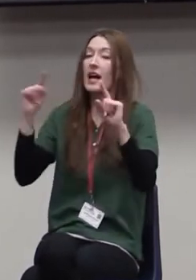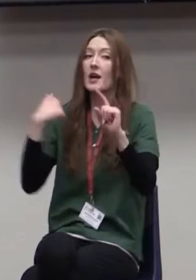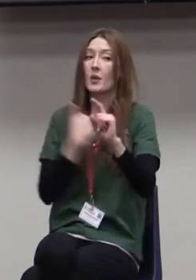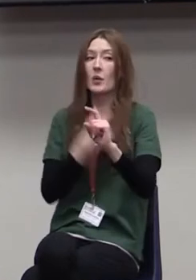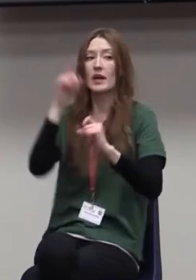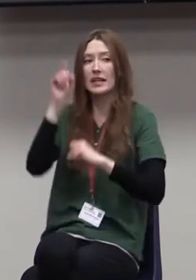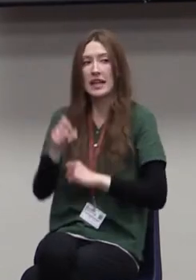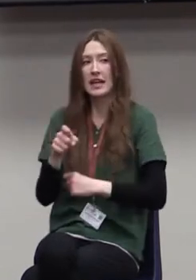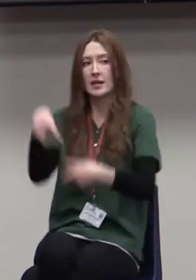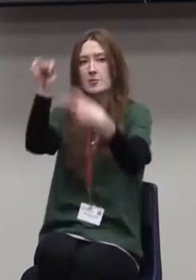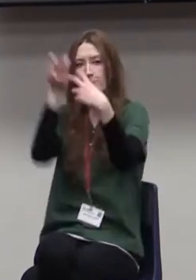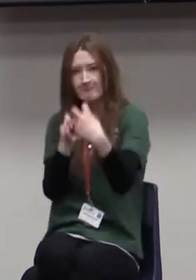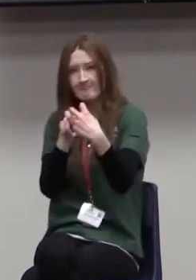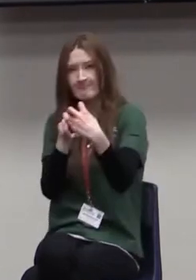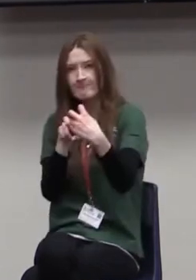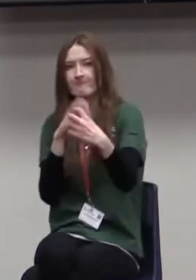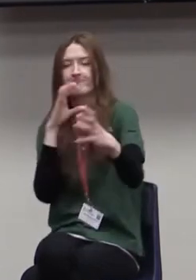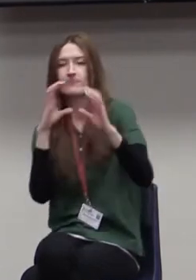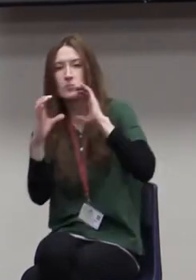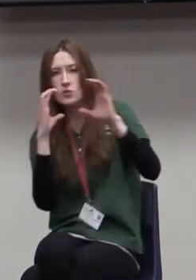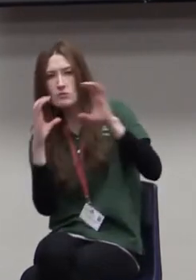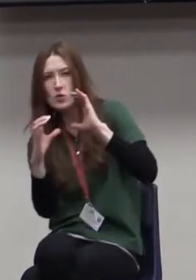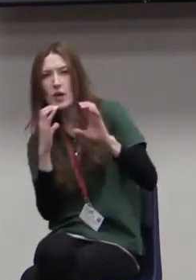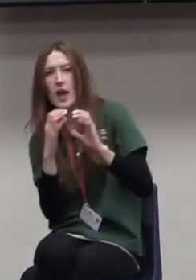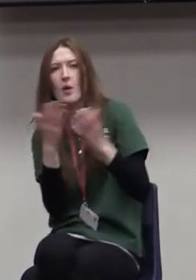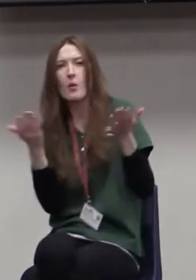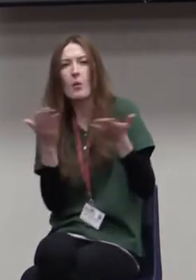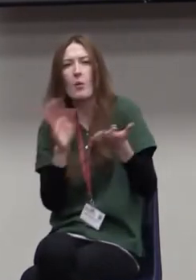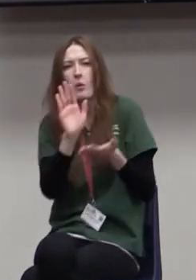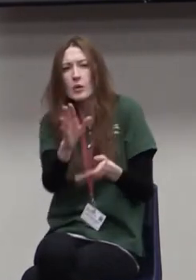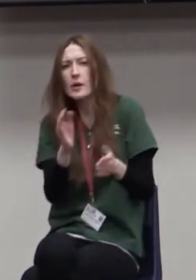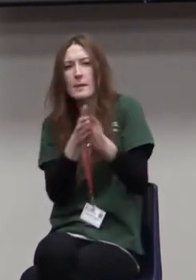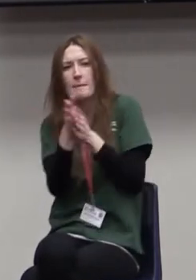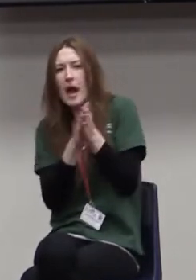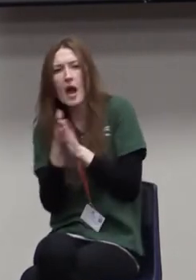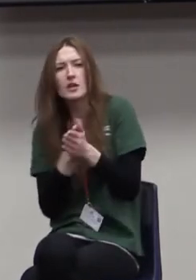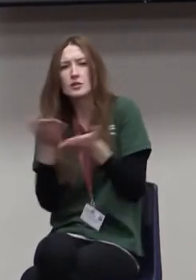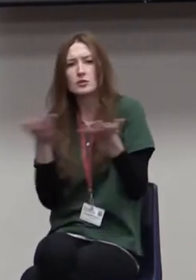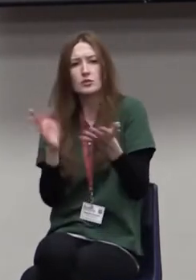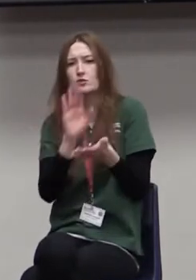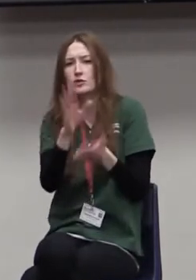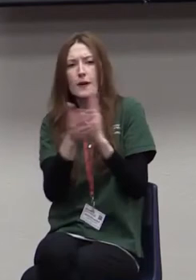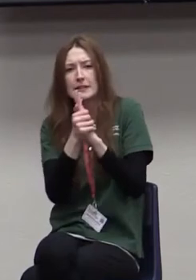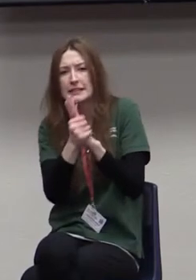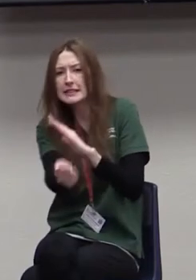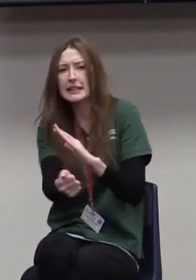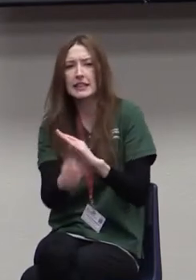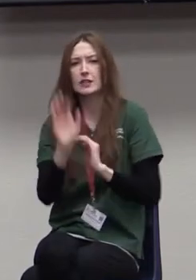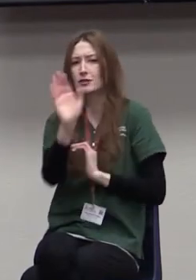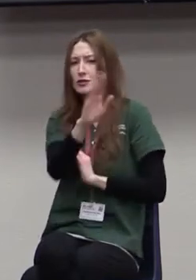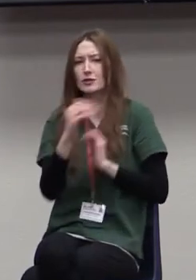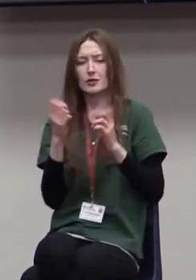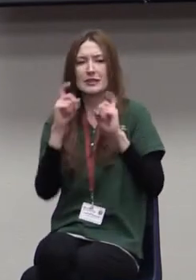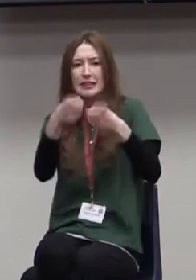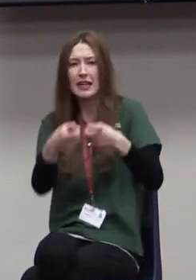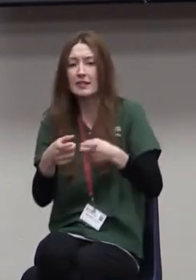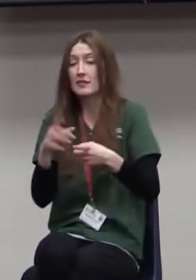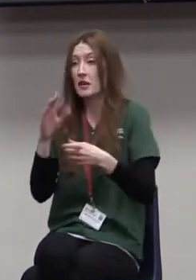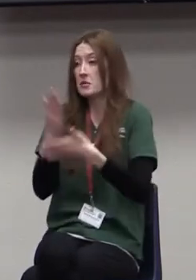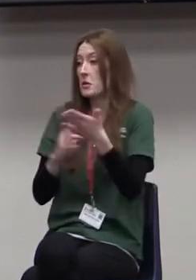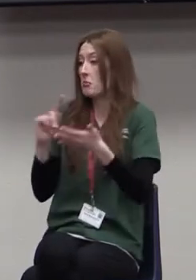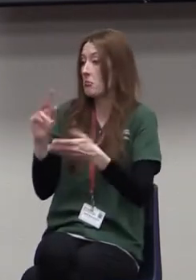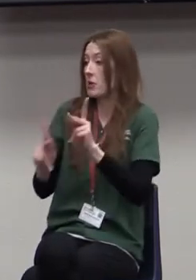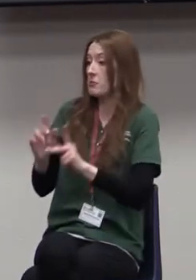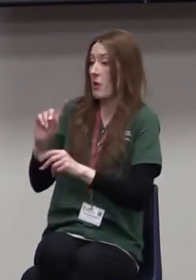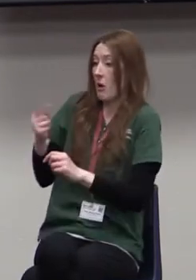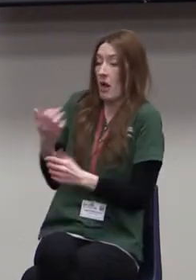gift is, what they're passionate about, and realize that not everybody is going to be able to do every single thing that's needed. Some people only have one gift and that's okay.